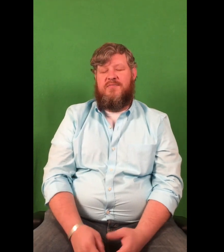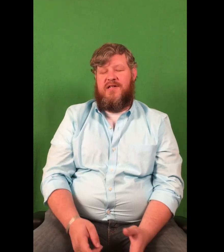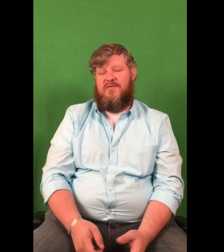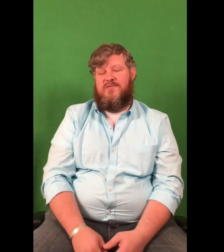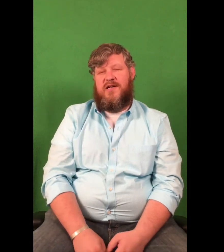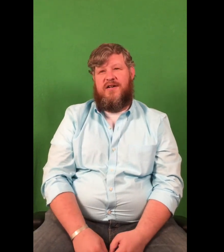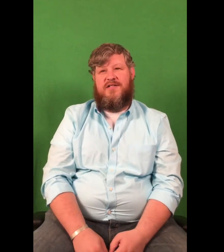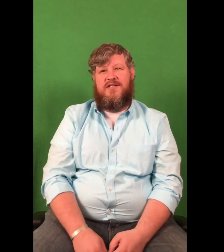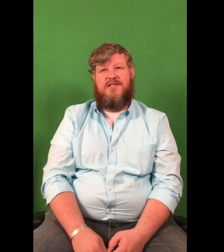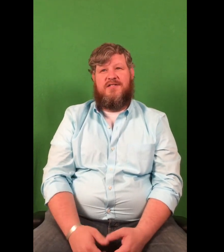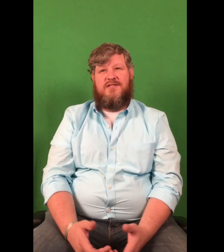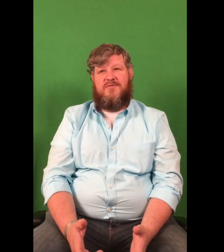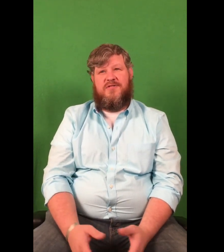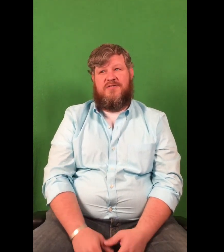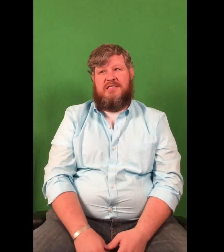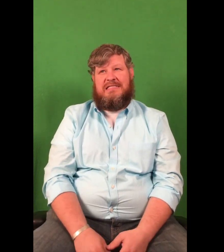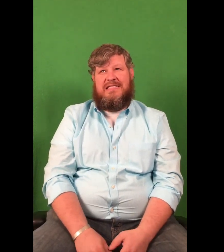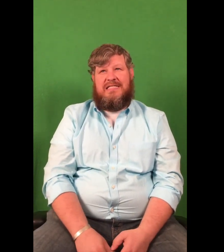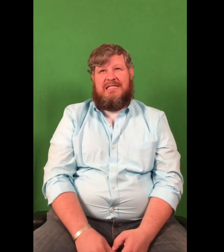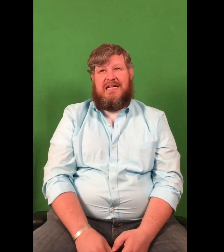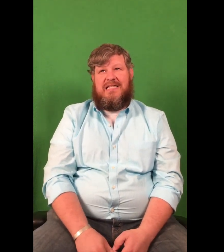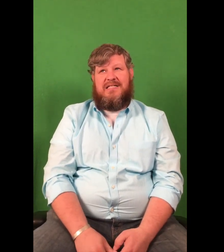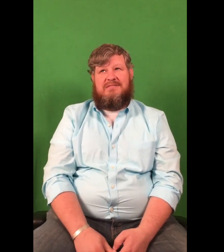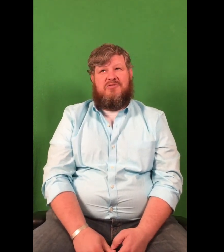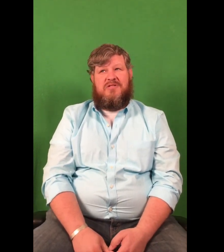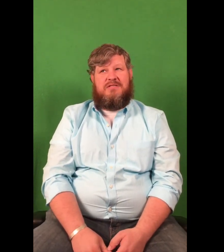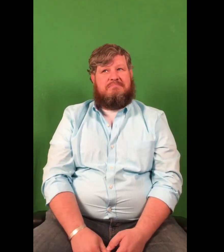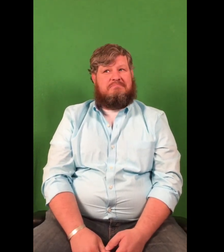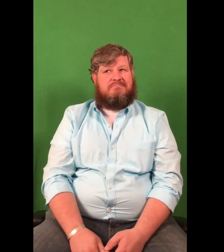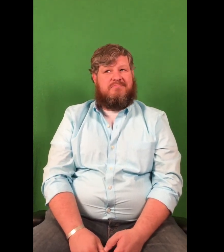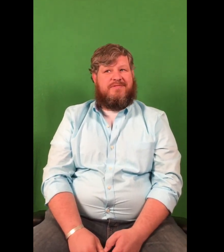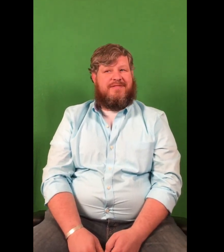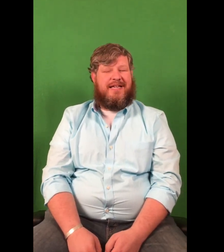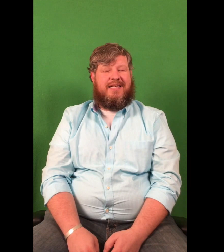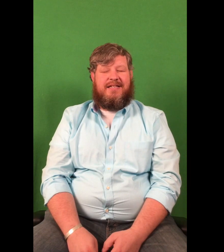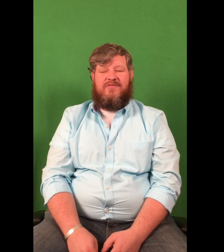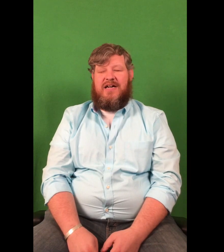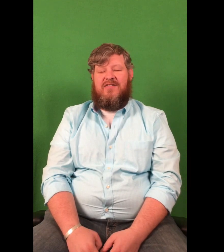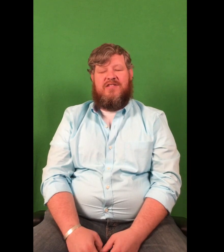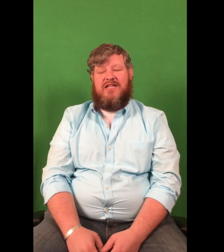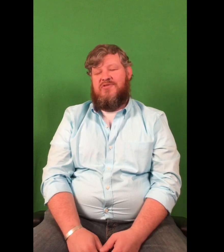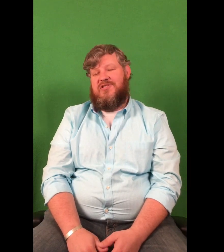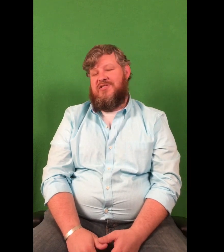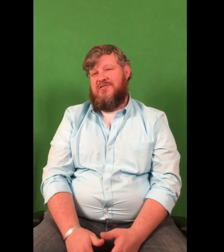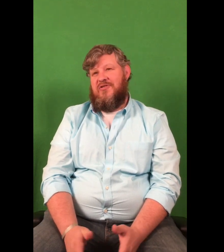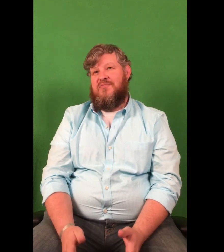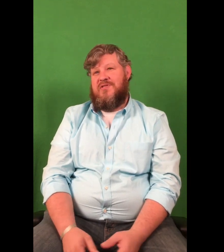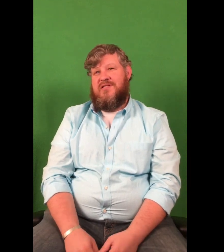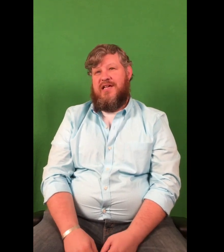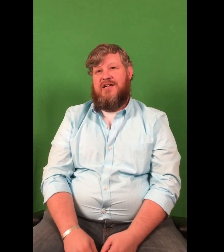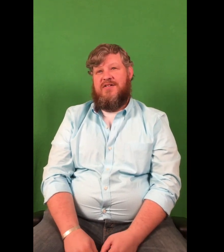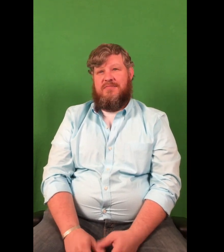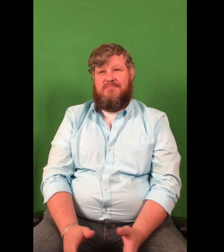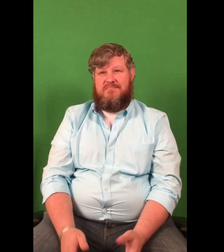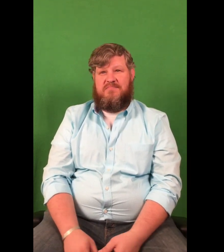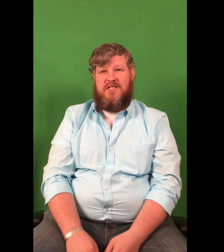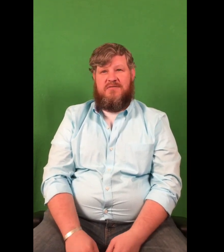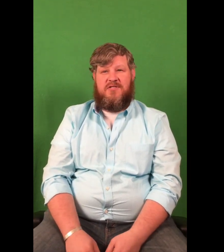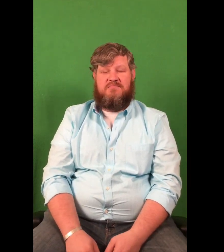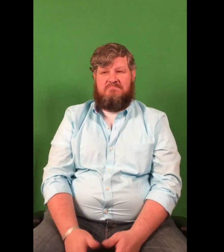been up to that area since. And, of course, I think probably 85%, 90% of the homes in that area, you know, just